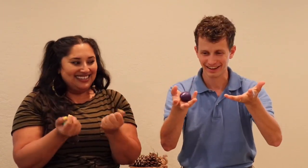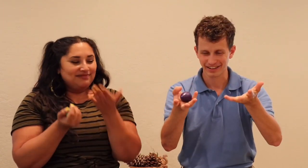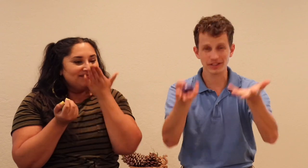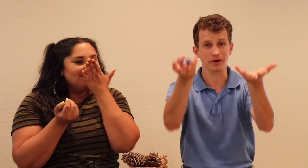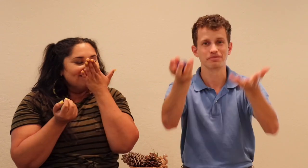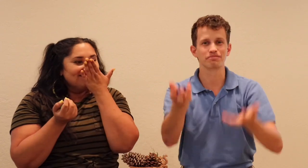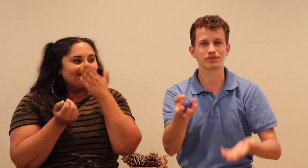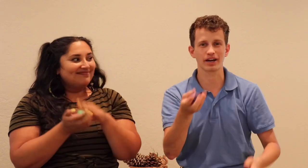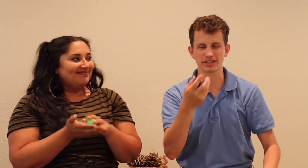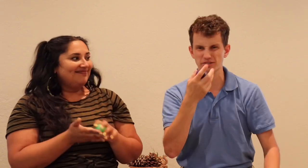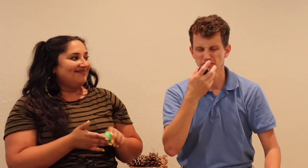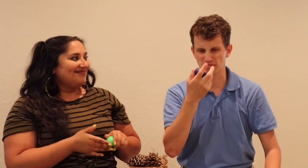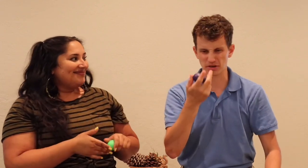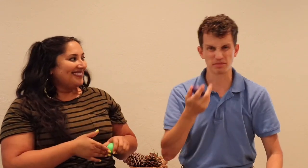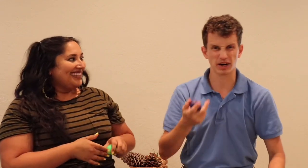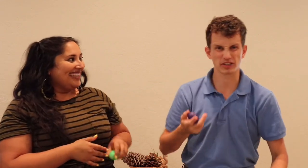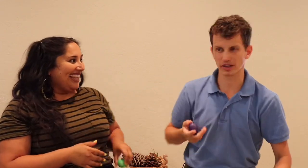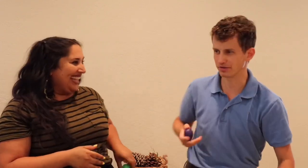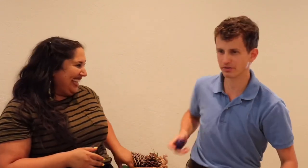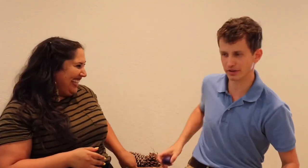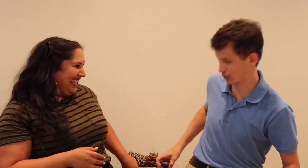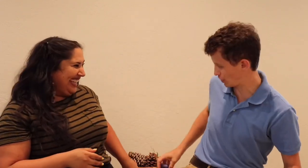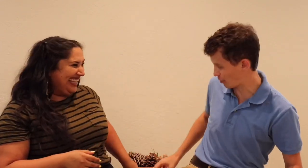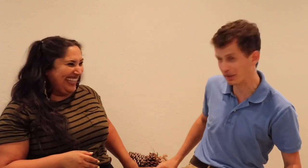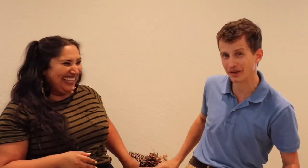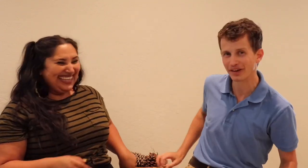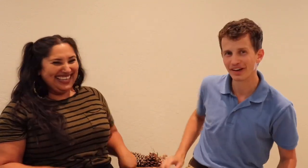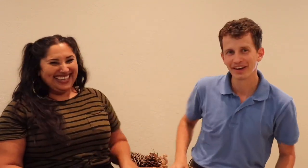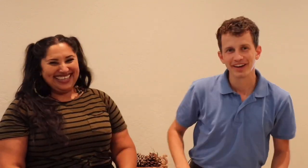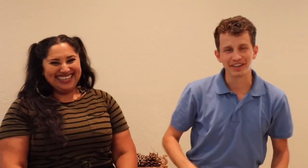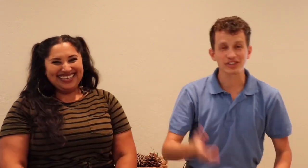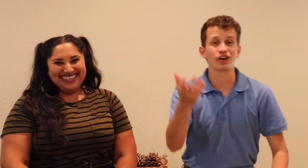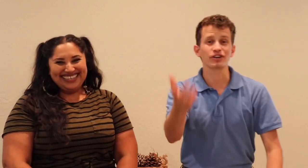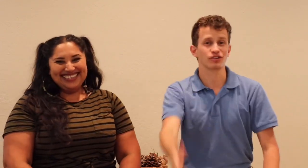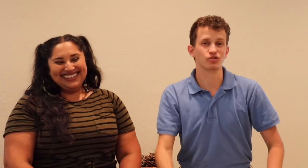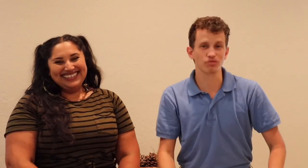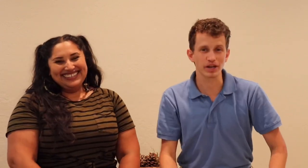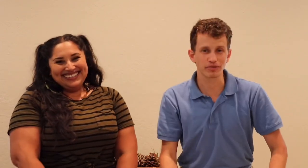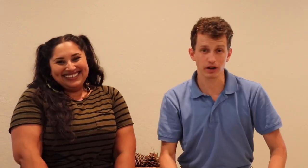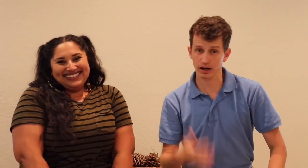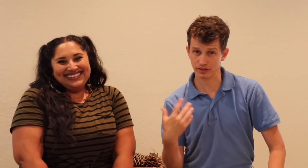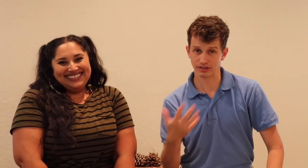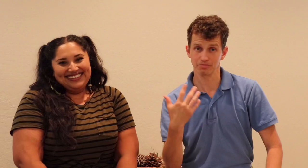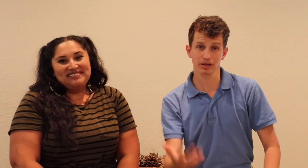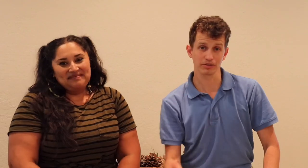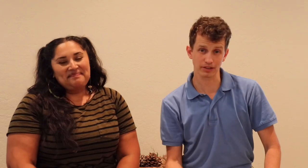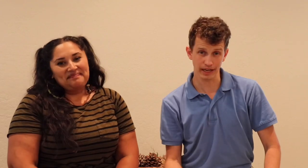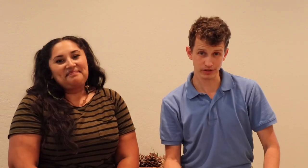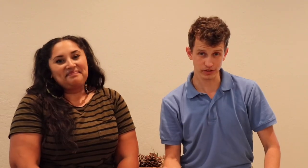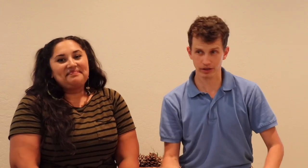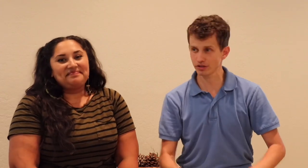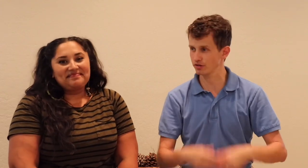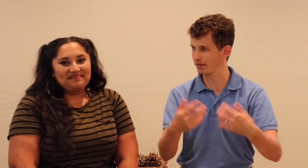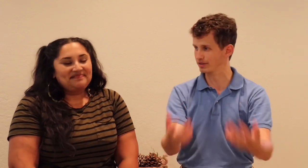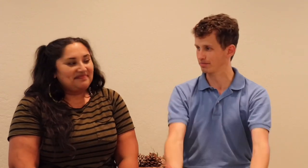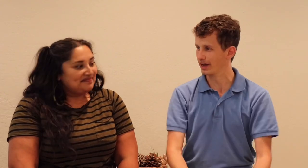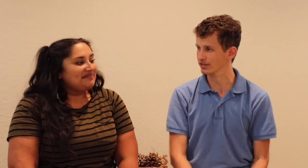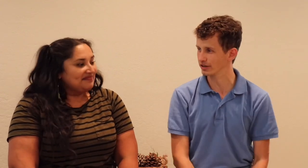So, besides, Bertie boughts every flavor. So, this song is great for us in the middle of classes. Right as you're about to pass out